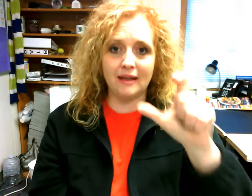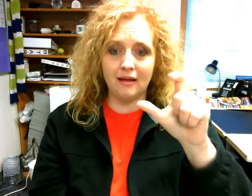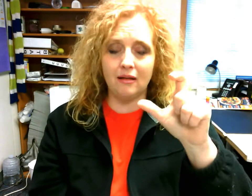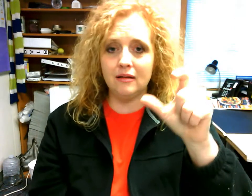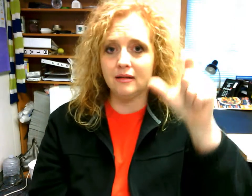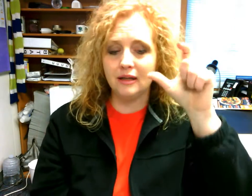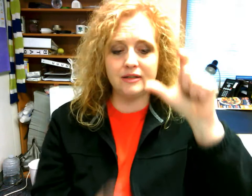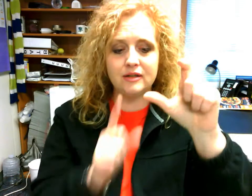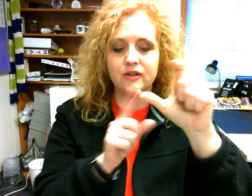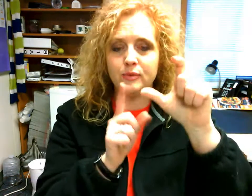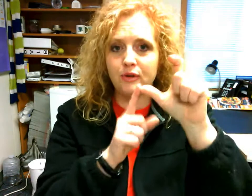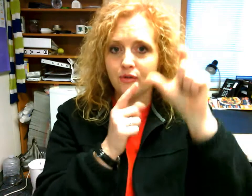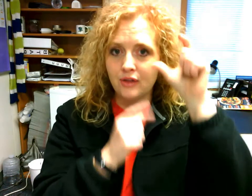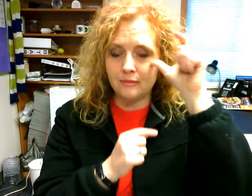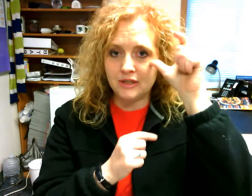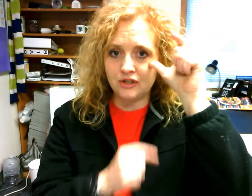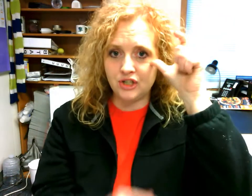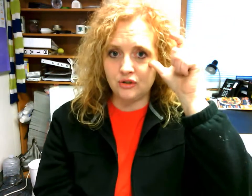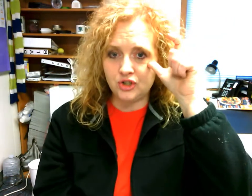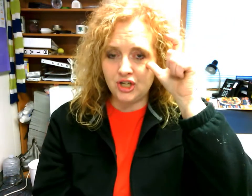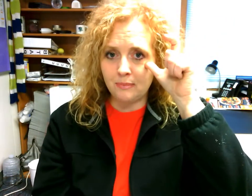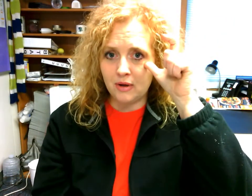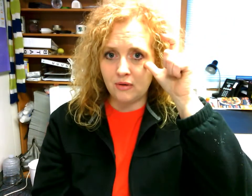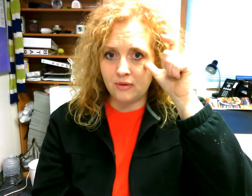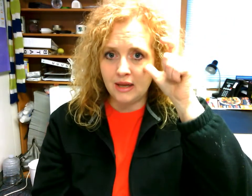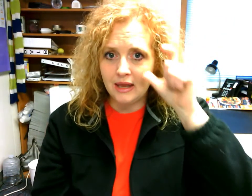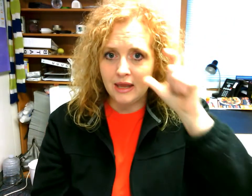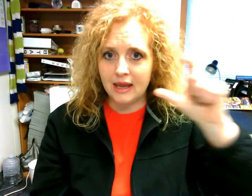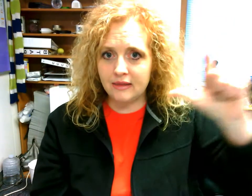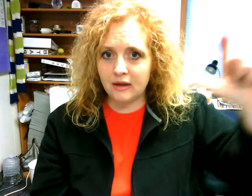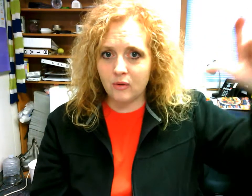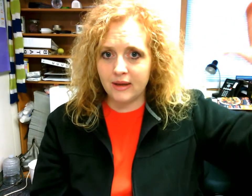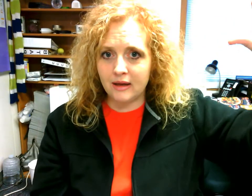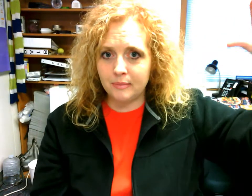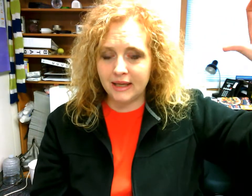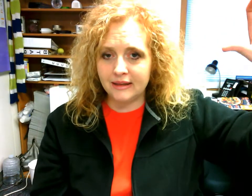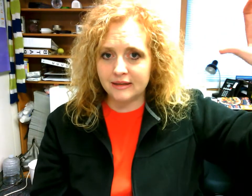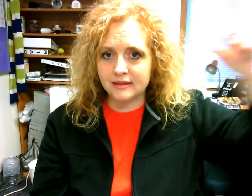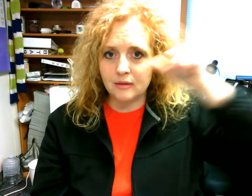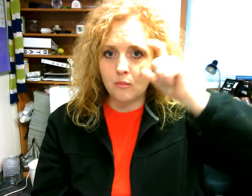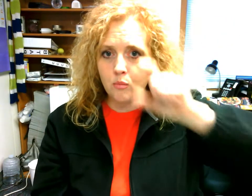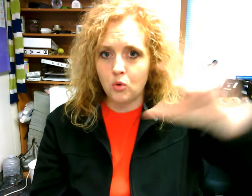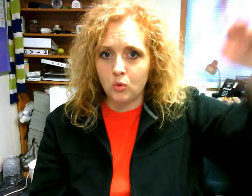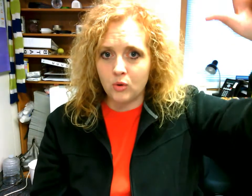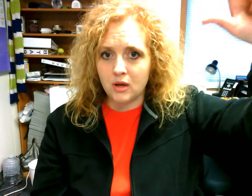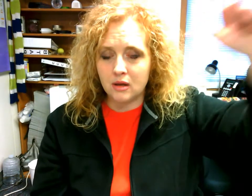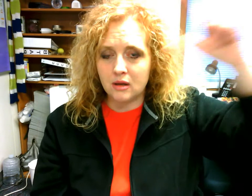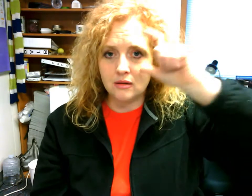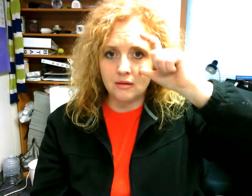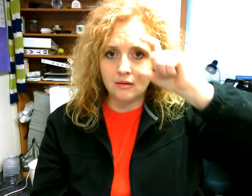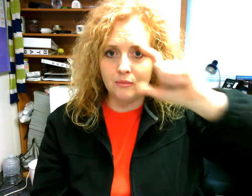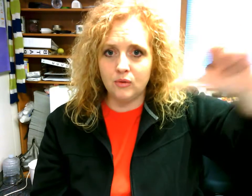L it starts with your thumb touching your cheekbone and then going up like this moon moon